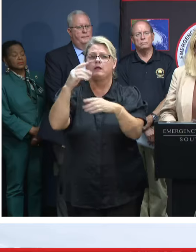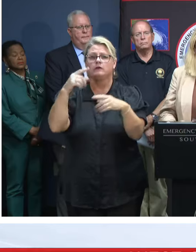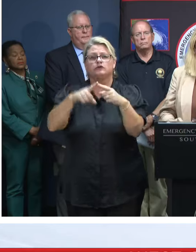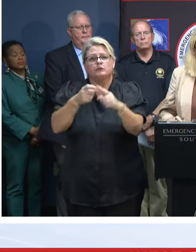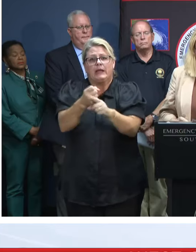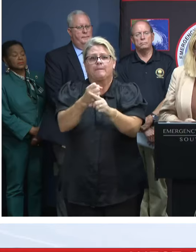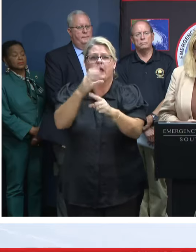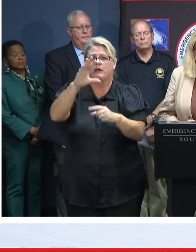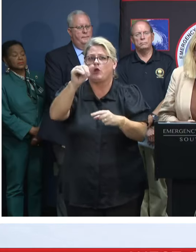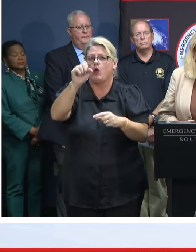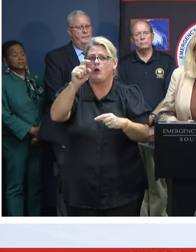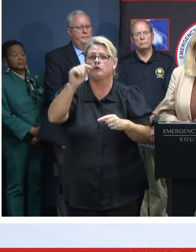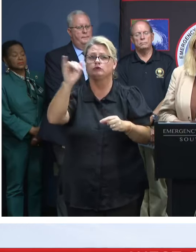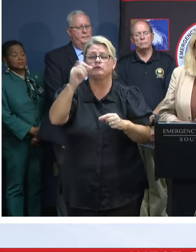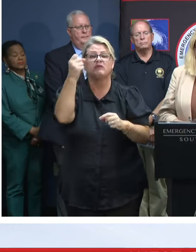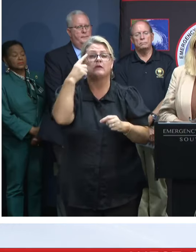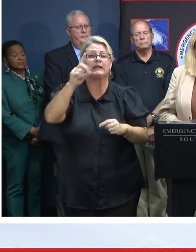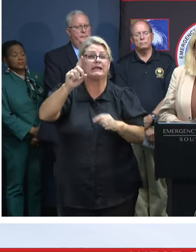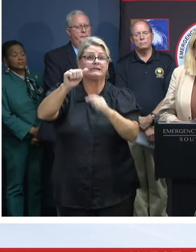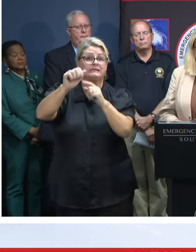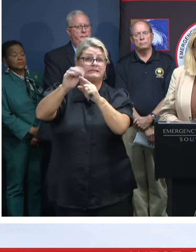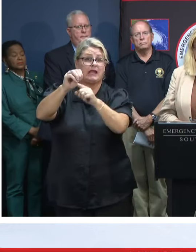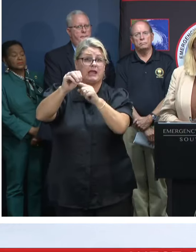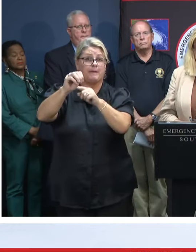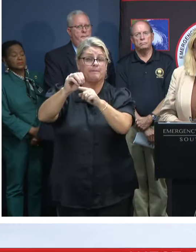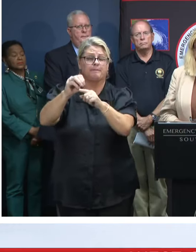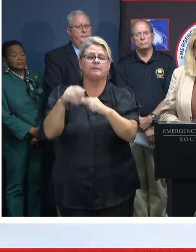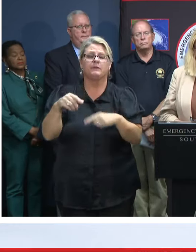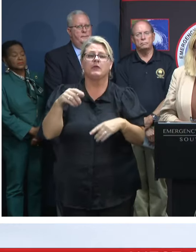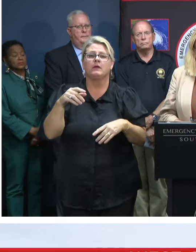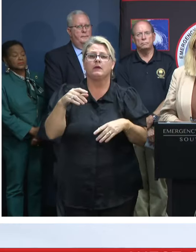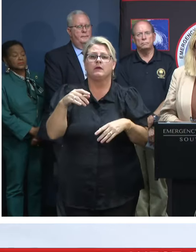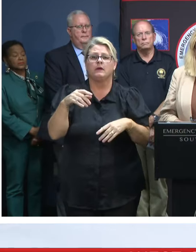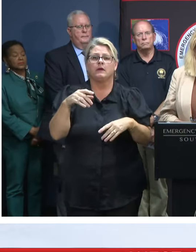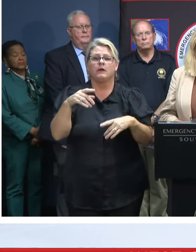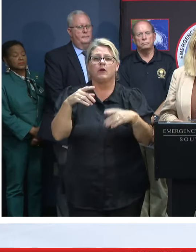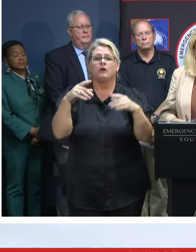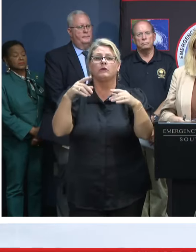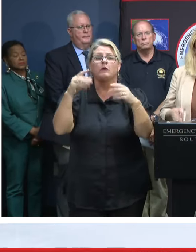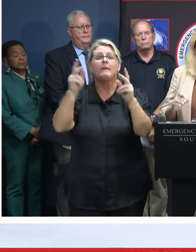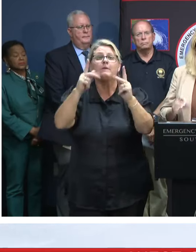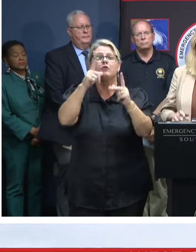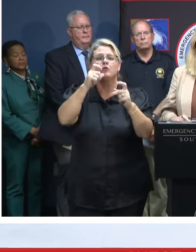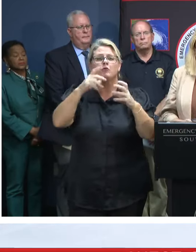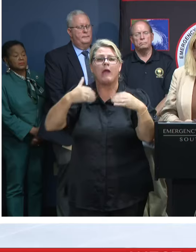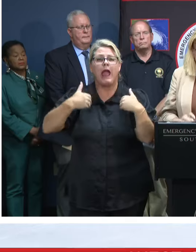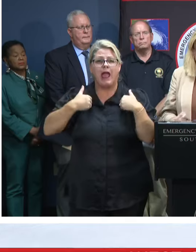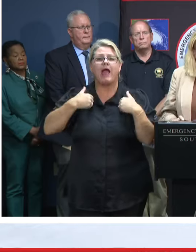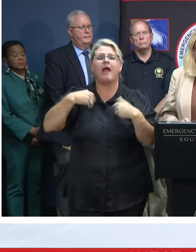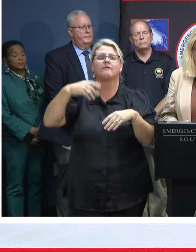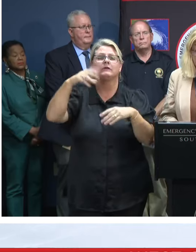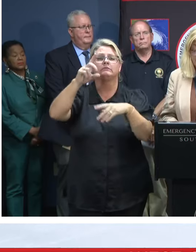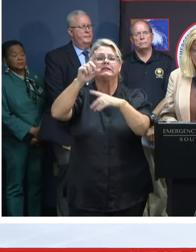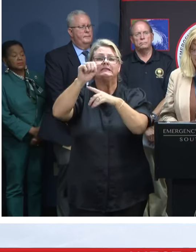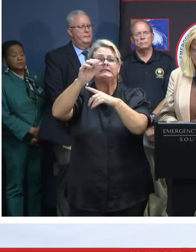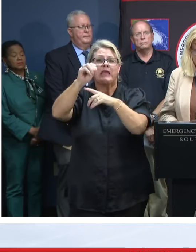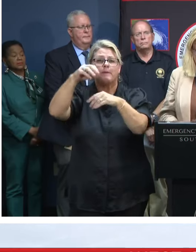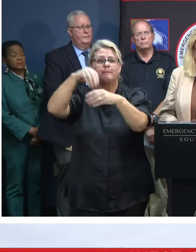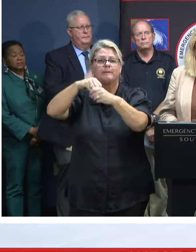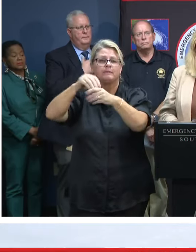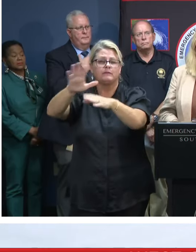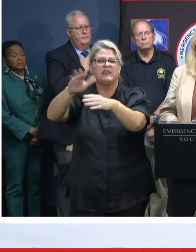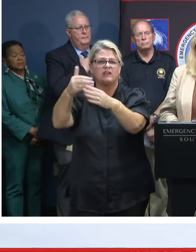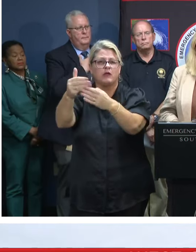Beginning with dams, communications with dam owners of our 2,400 regulated